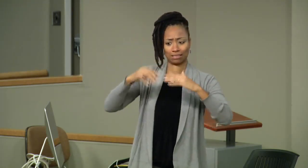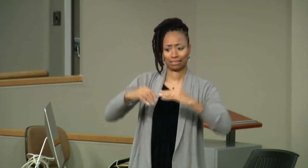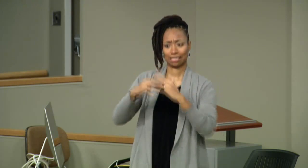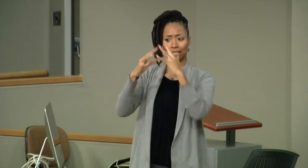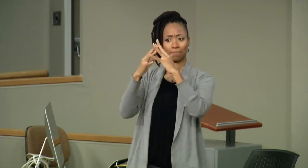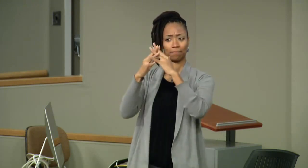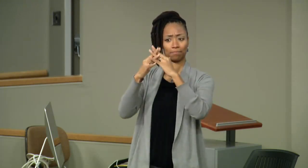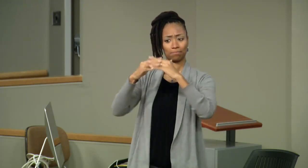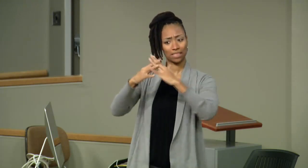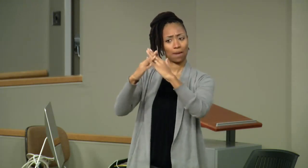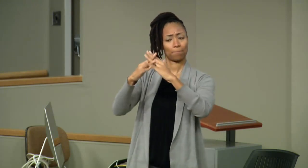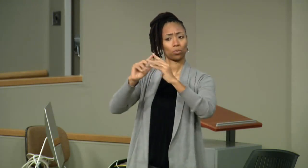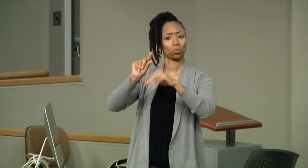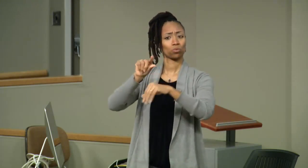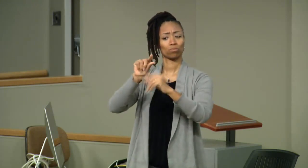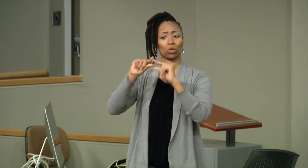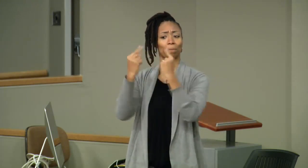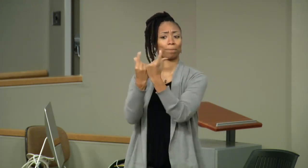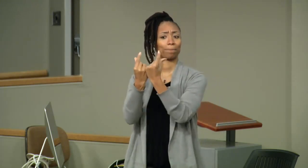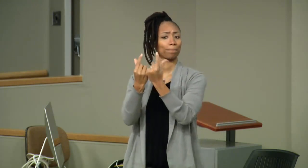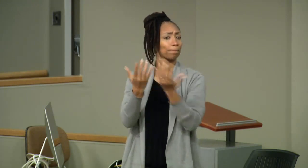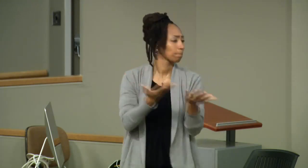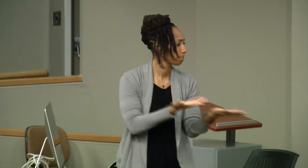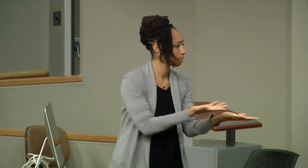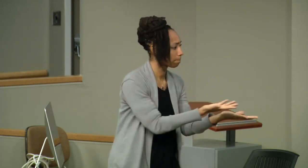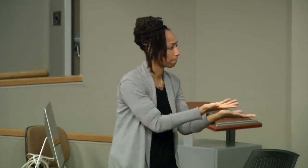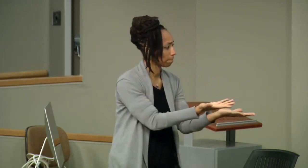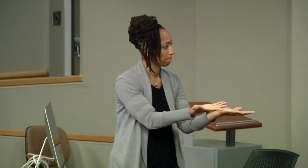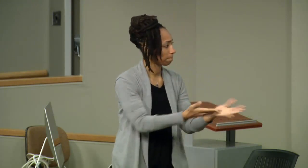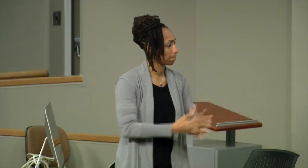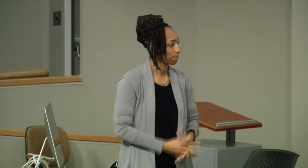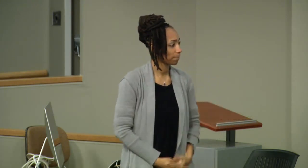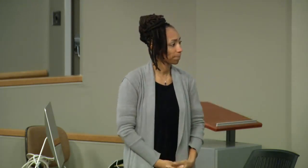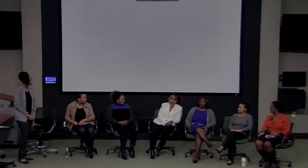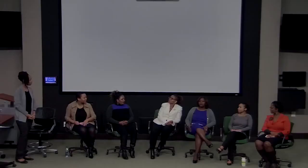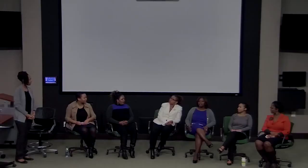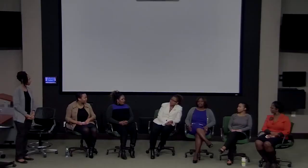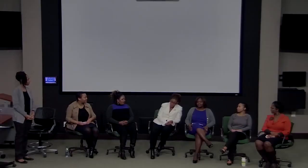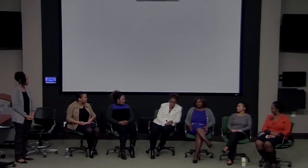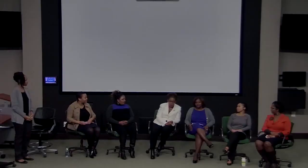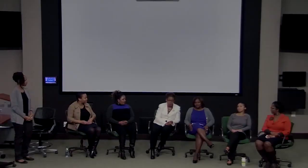what are the keys that you would share with them about establishing a peer mentorship group?